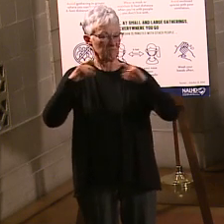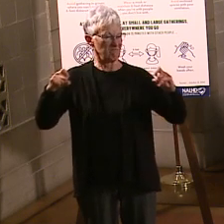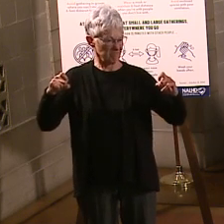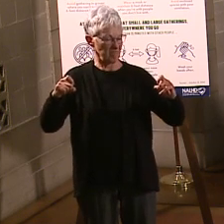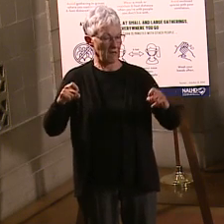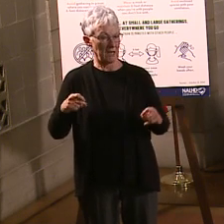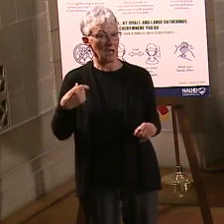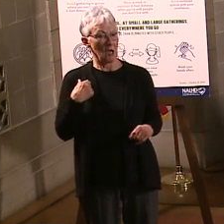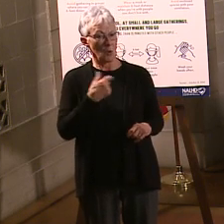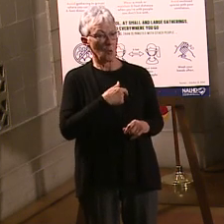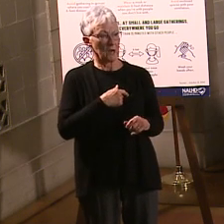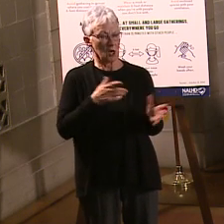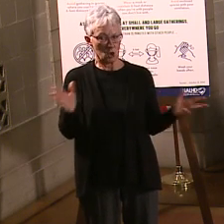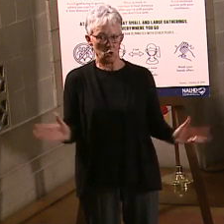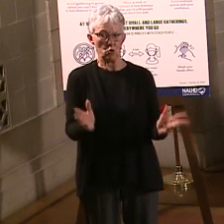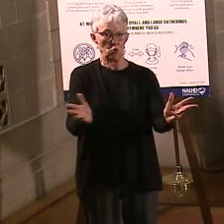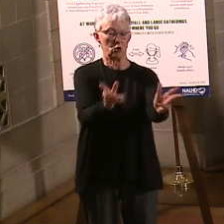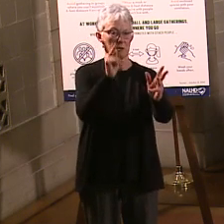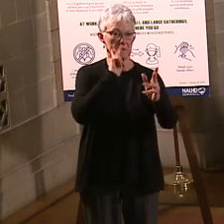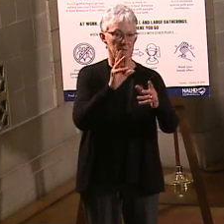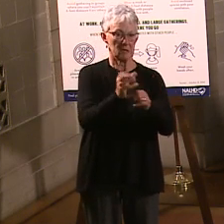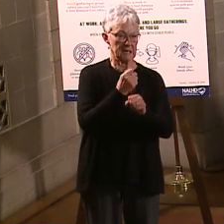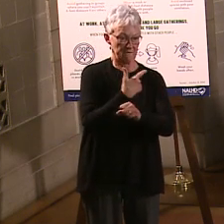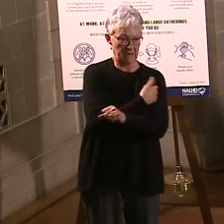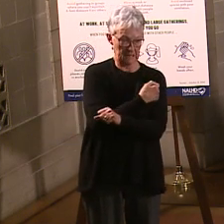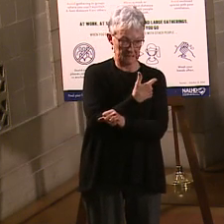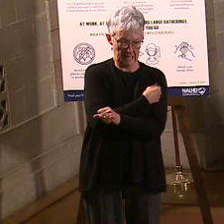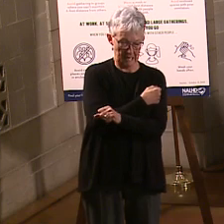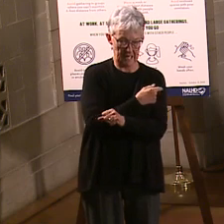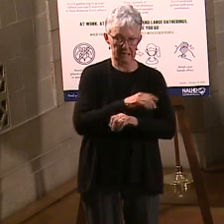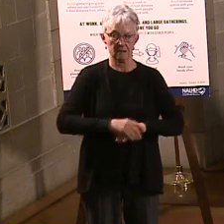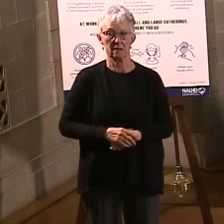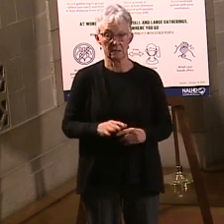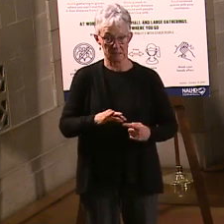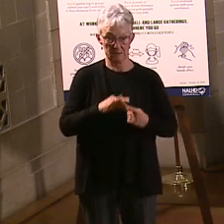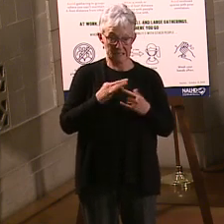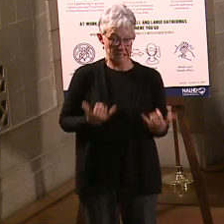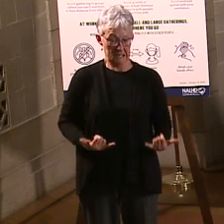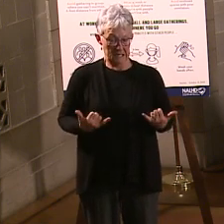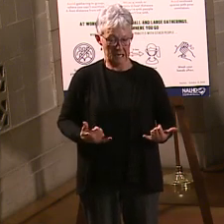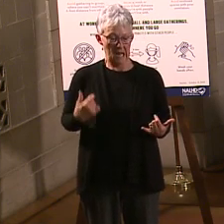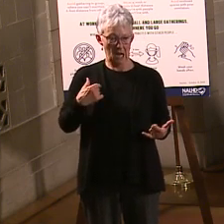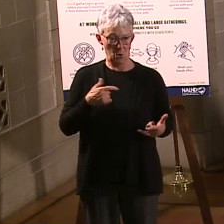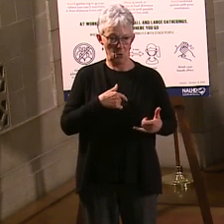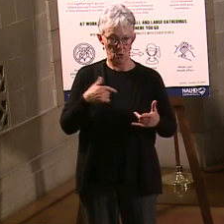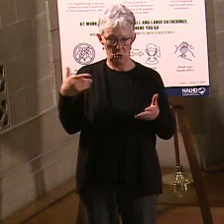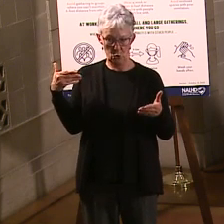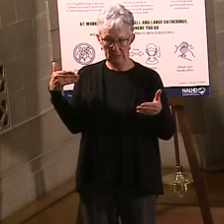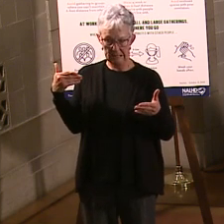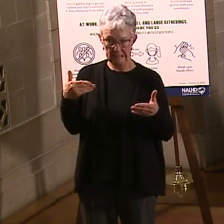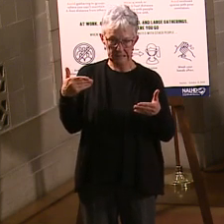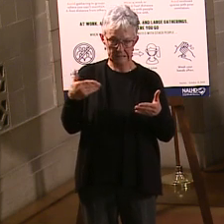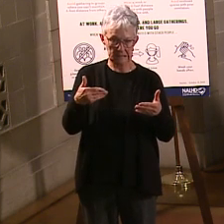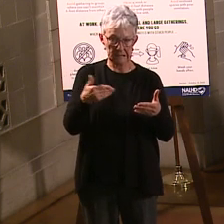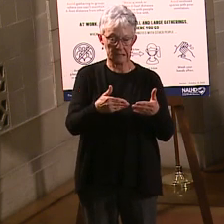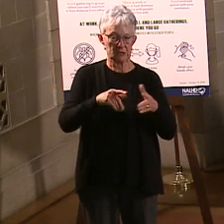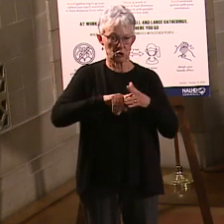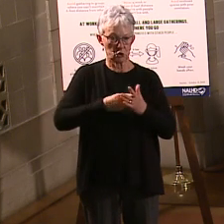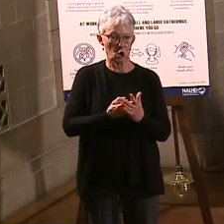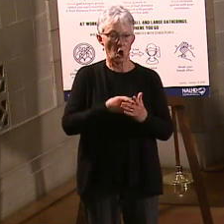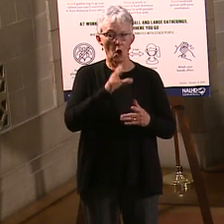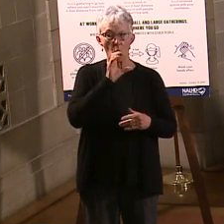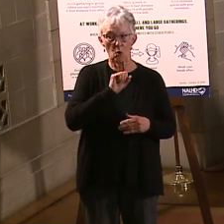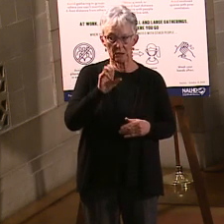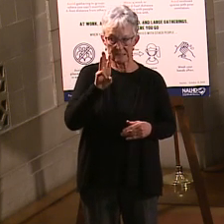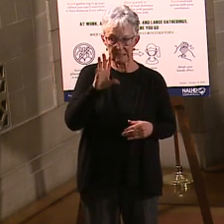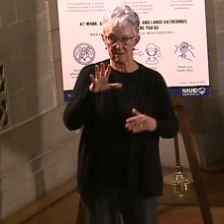people to get vaccinated. We hope that this is an incentive for people to get vaccinated, especially as we start moving into that 65 year old and older